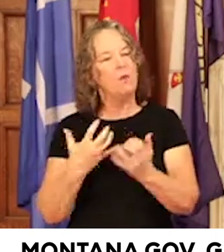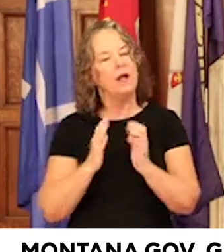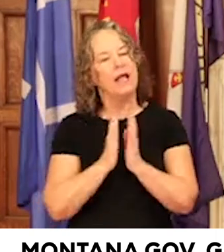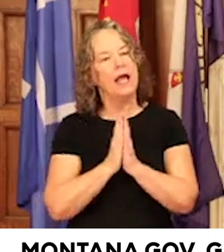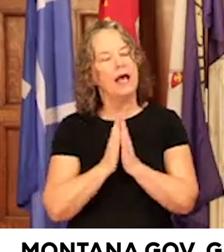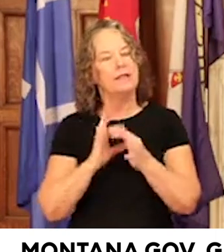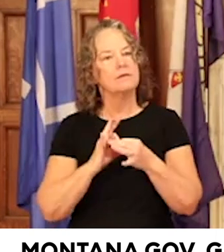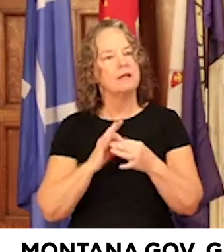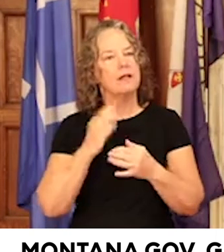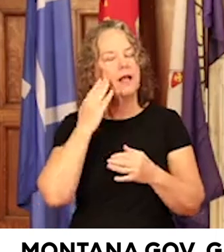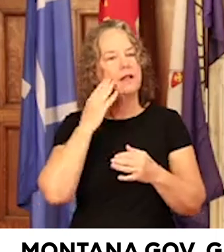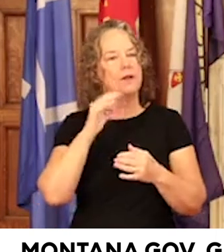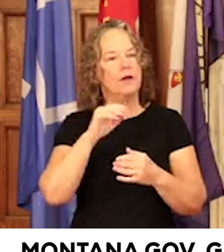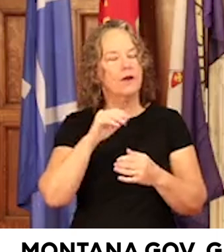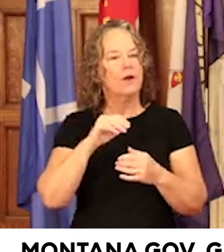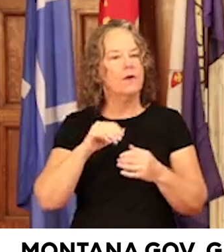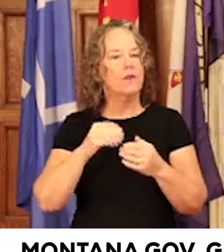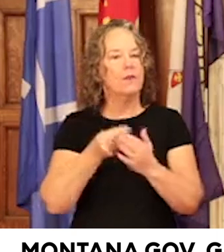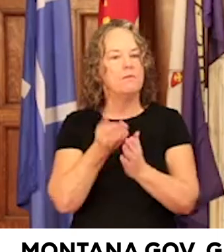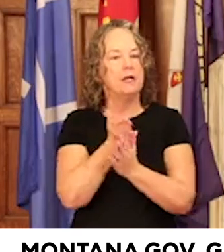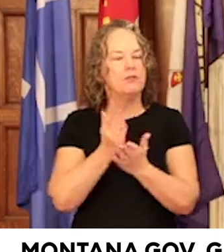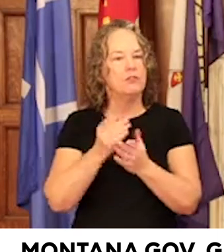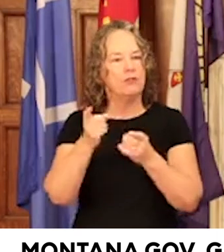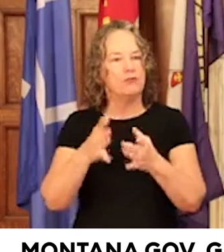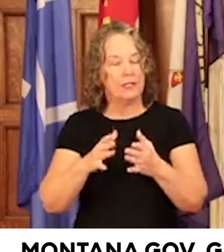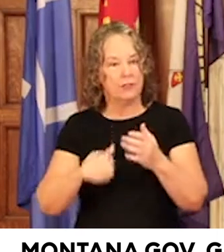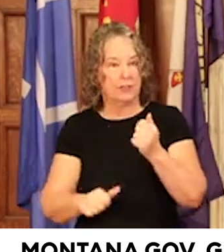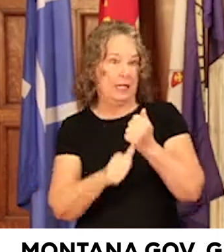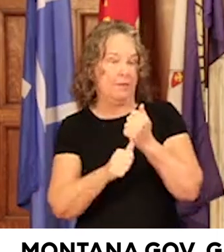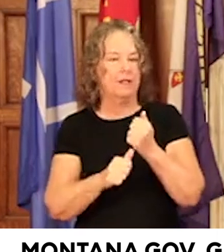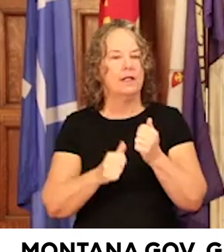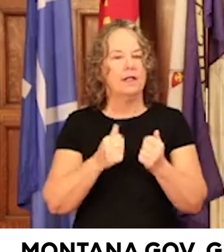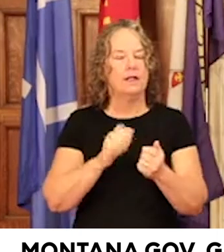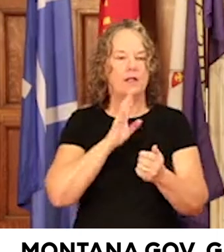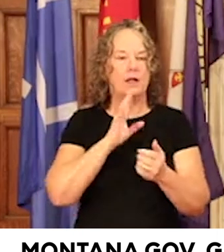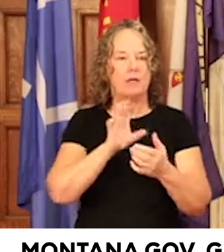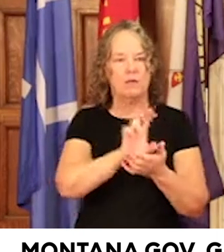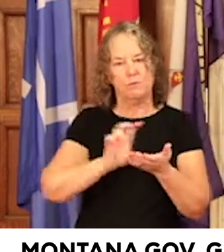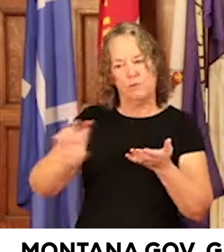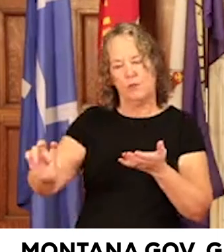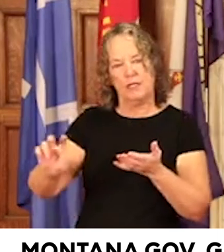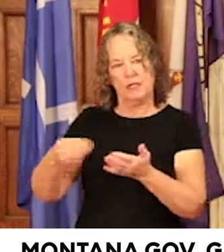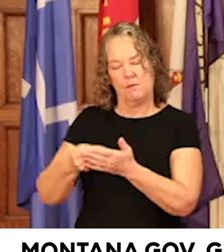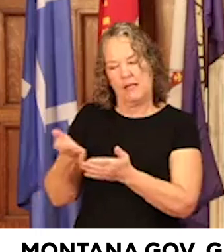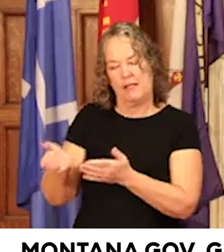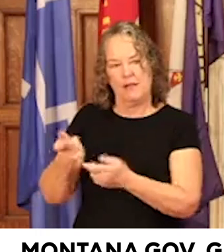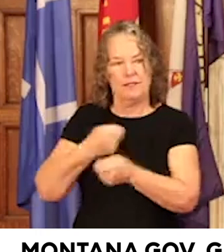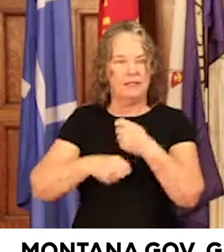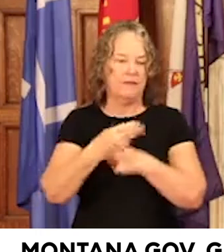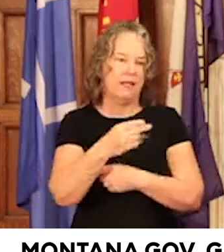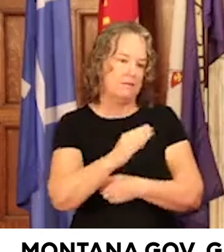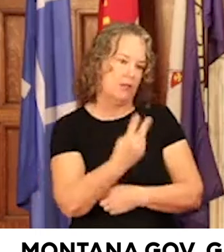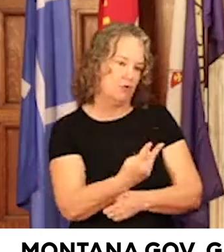bit about, I know the deputy budget director talked about putting that money there versus House Bill 2 or something going on because it felt they would put more